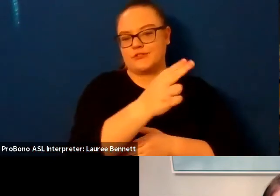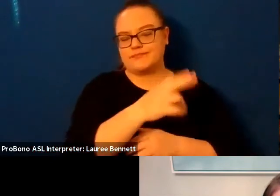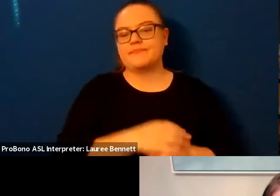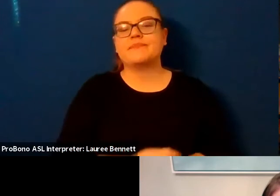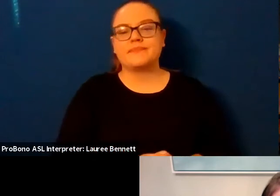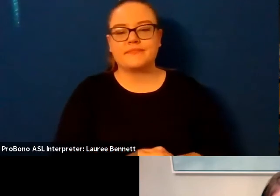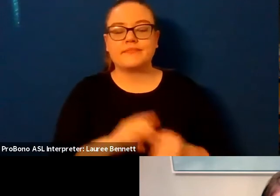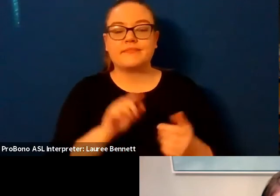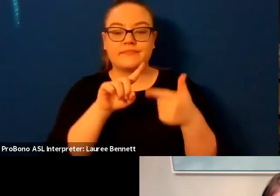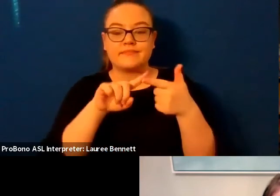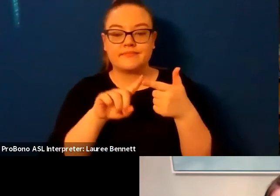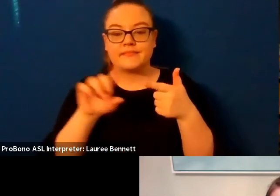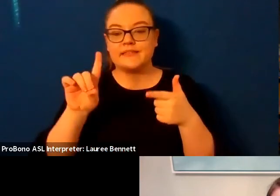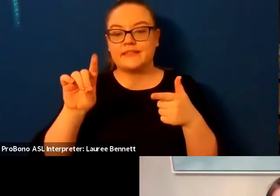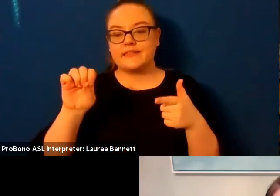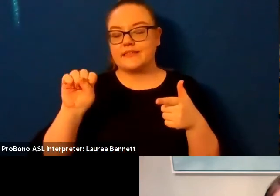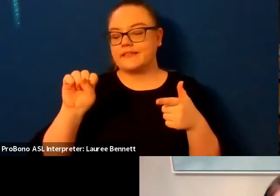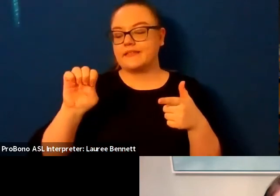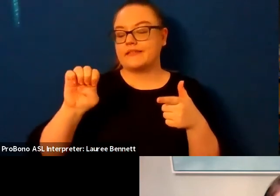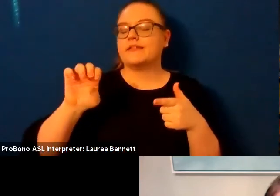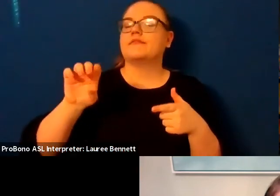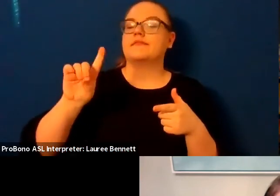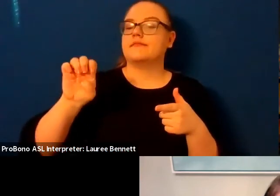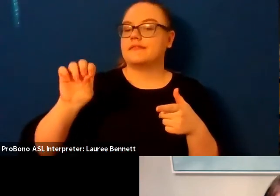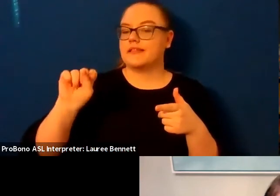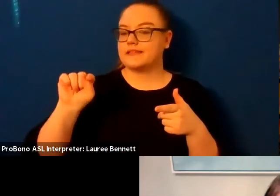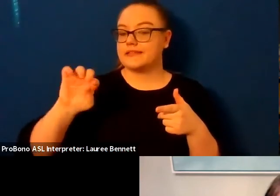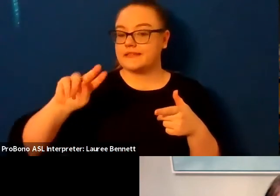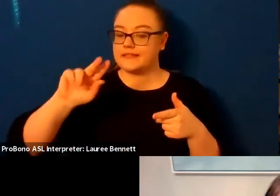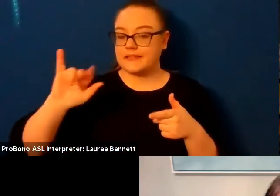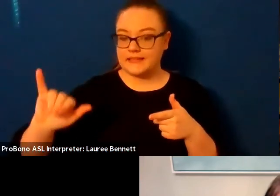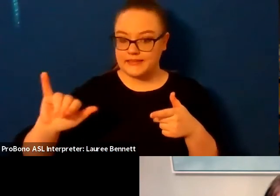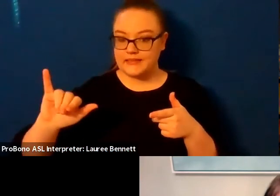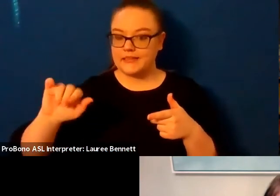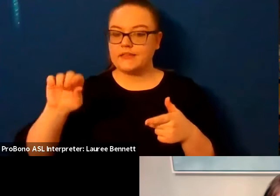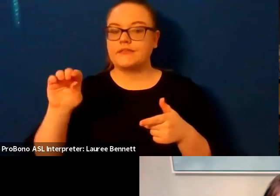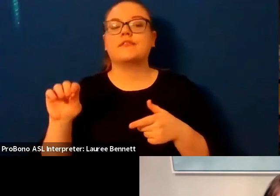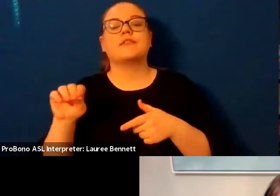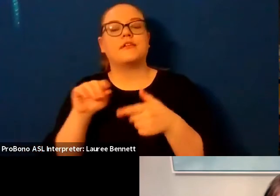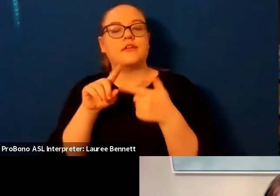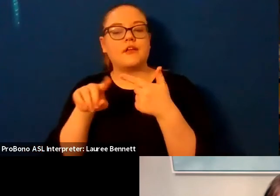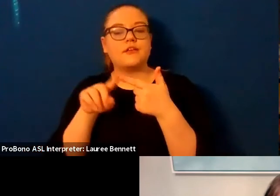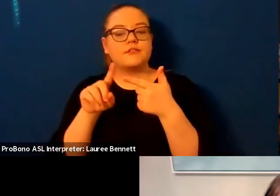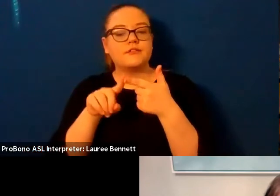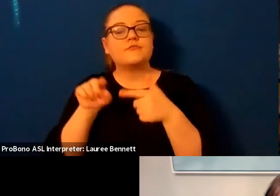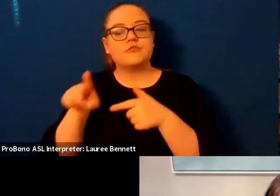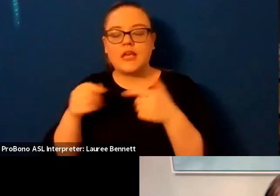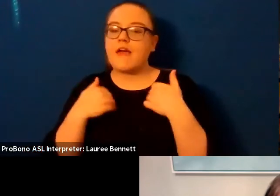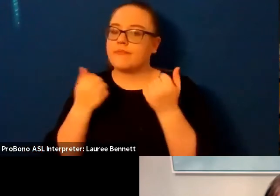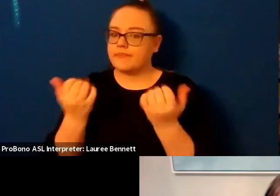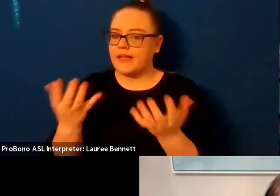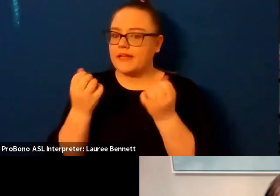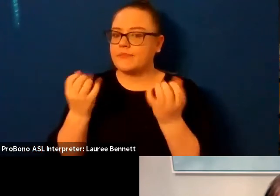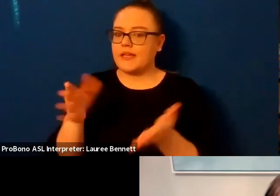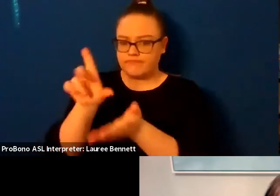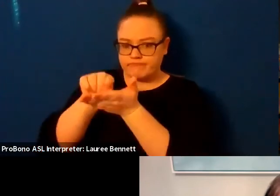song destiny's writing has appeared in the paris review african american review catapult and the adroit journal among other